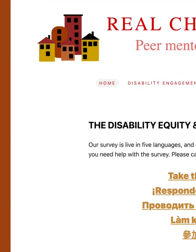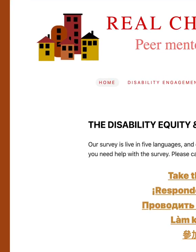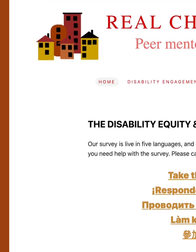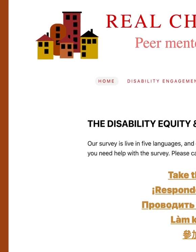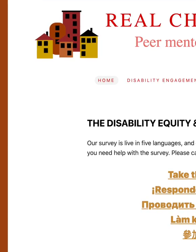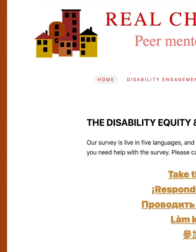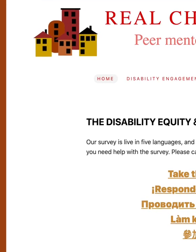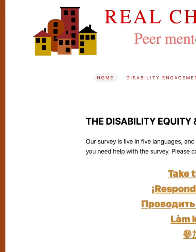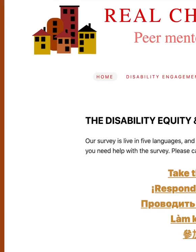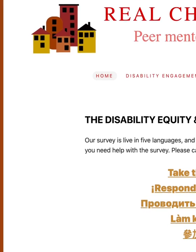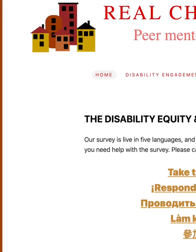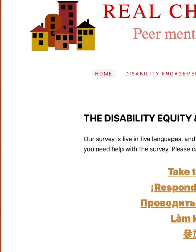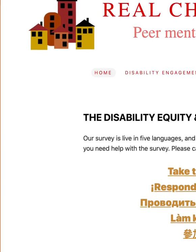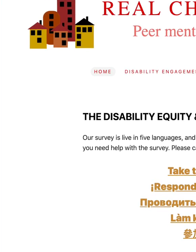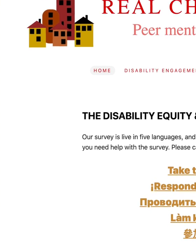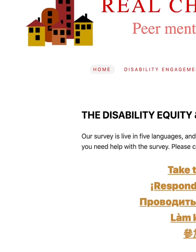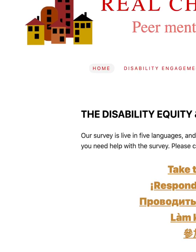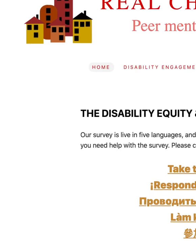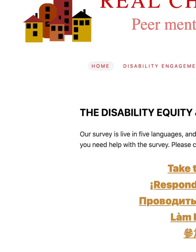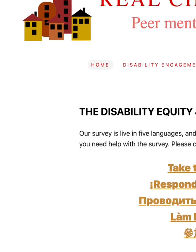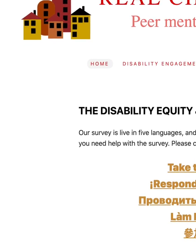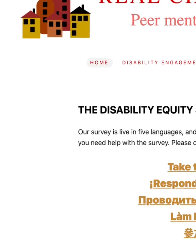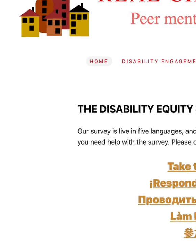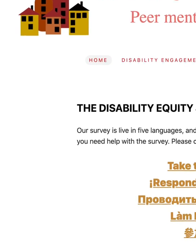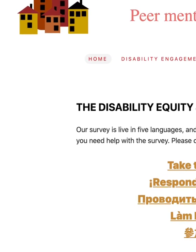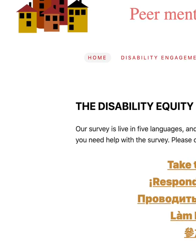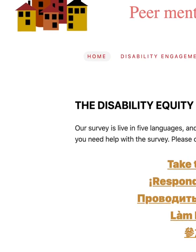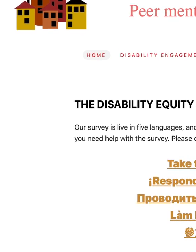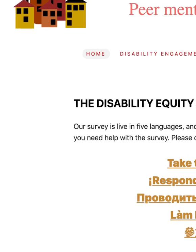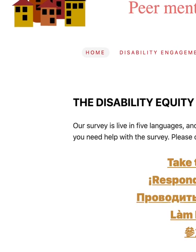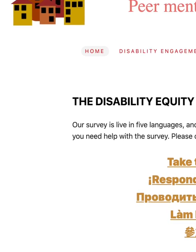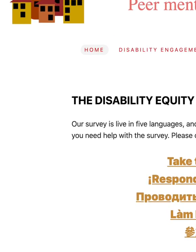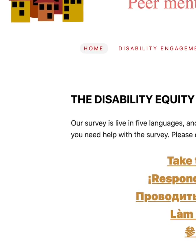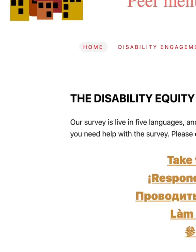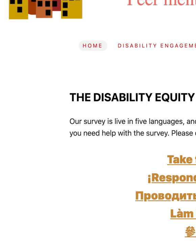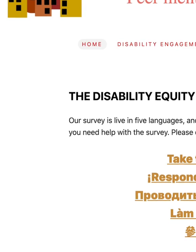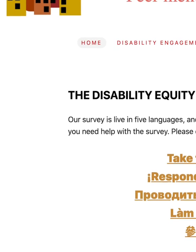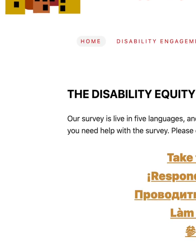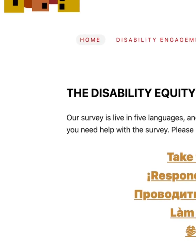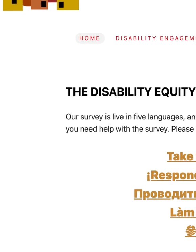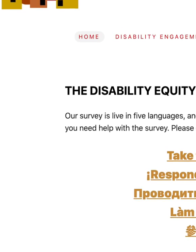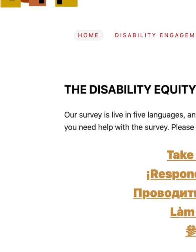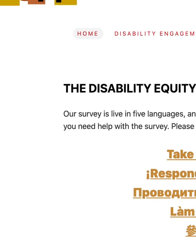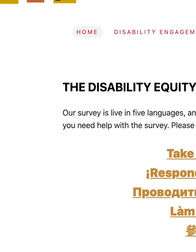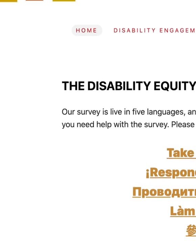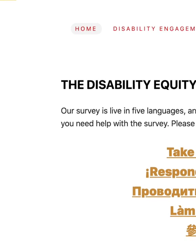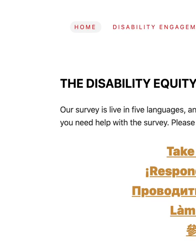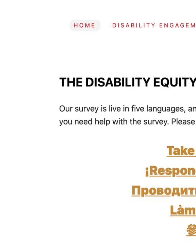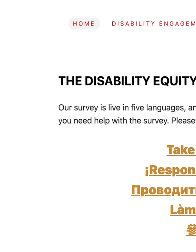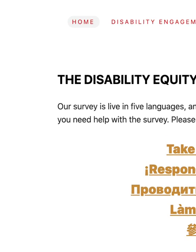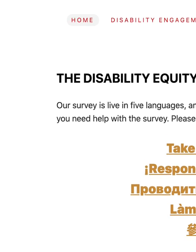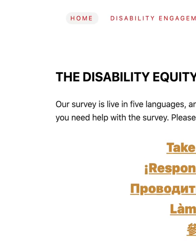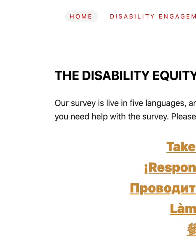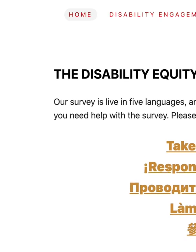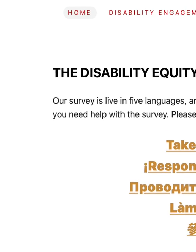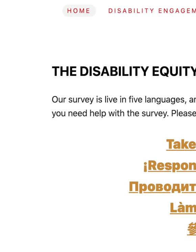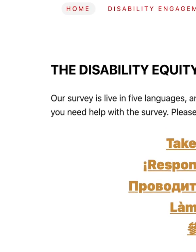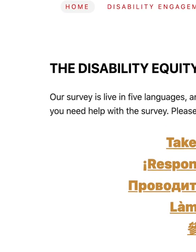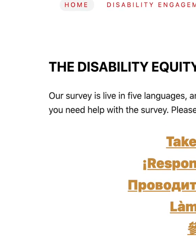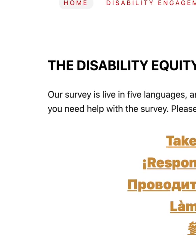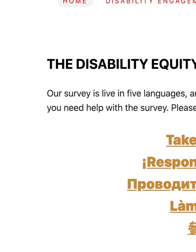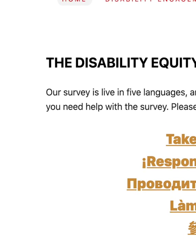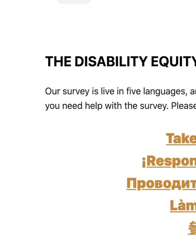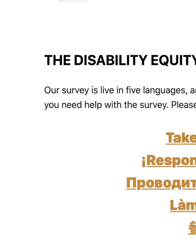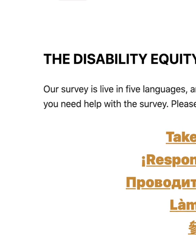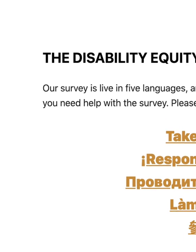We also have five different languages available, in addition to being able to do it by screen reader for people who